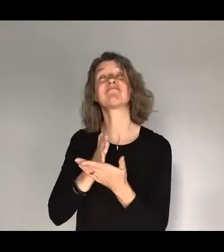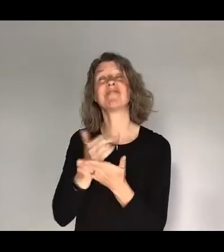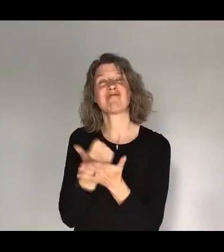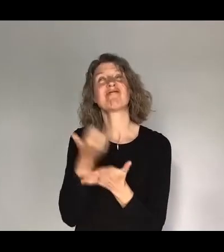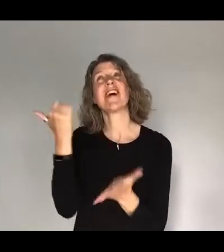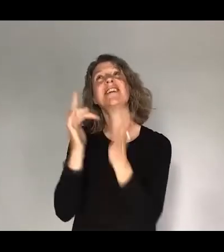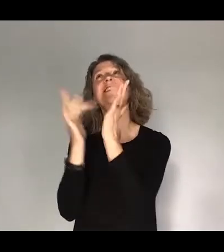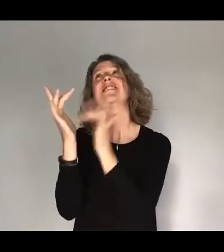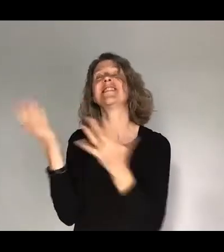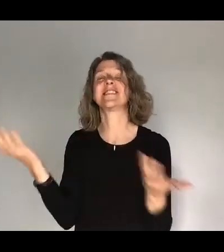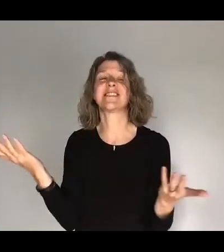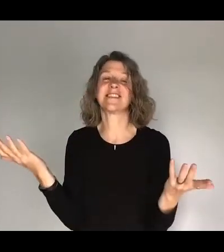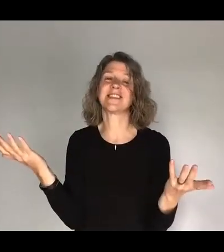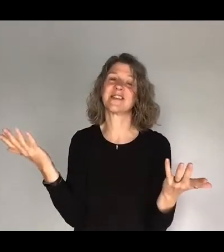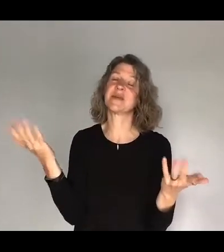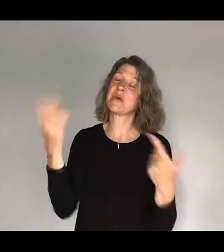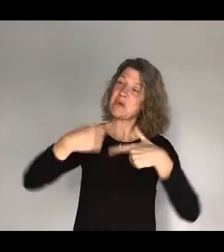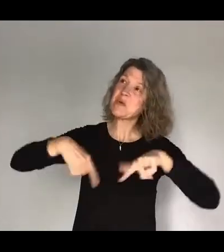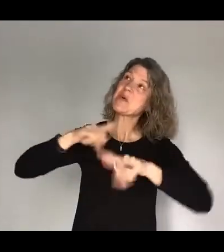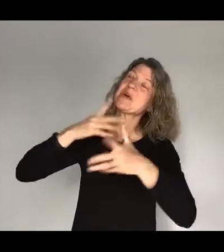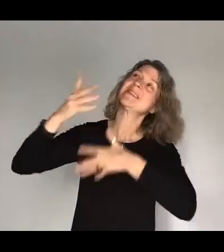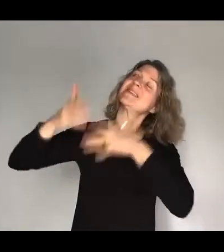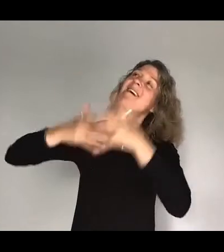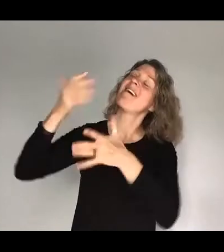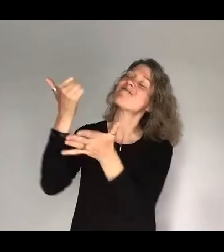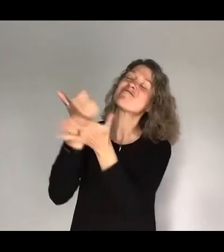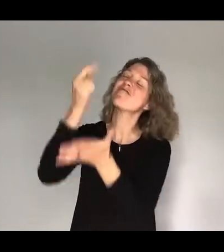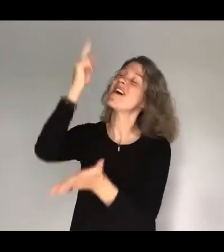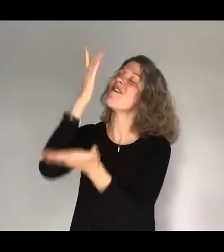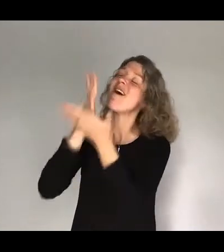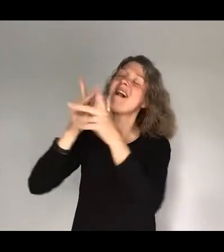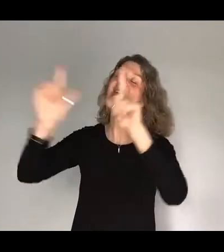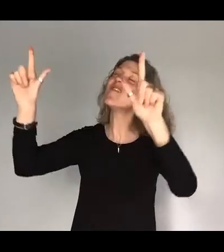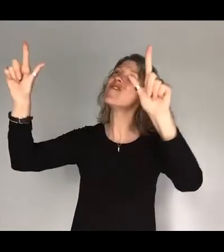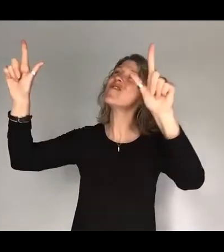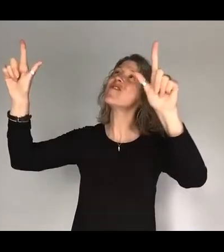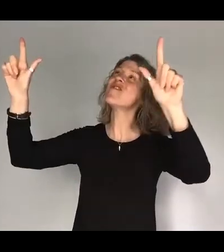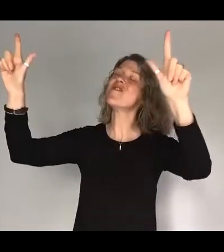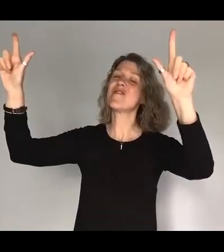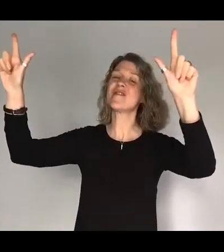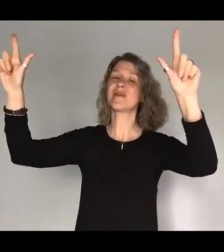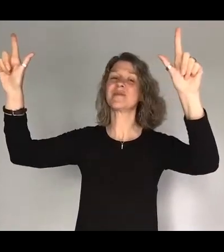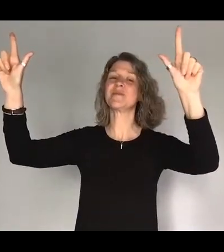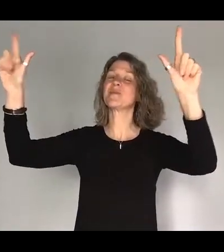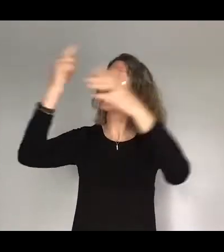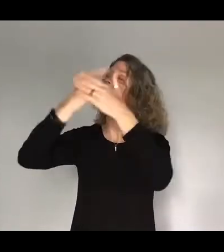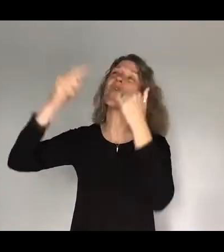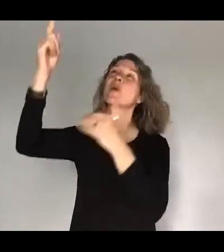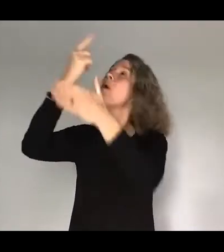So we sing. Great are You, Lord. Only You, only You, Jesus.